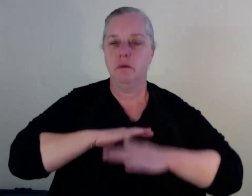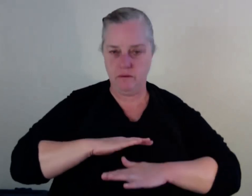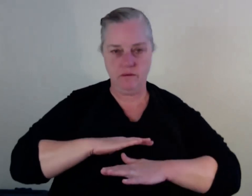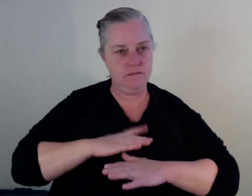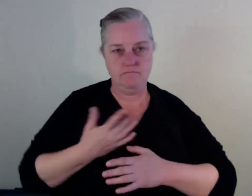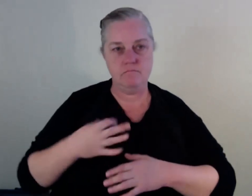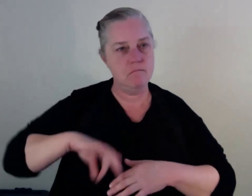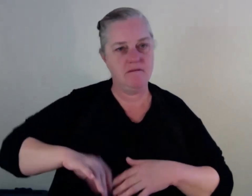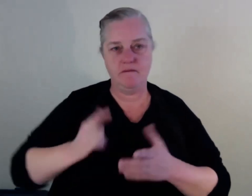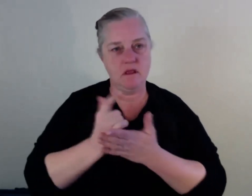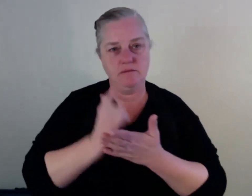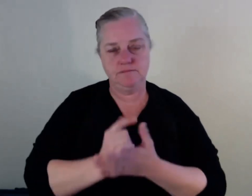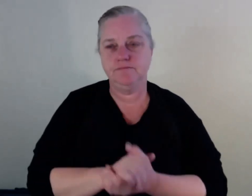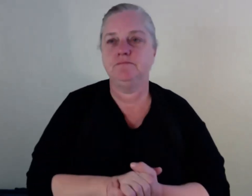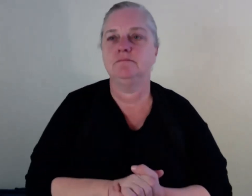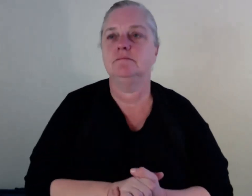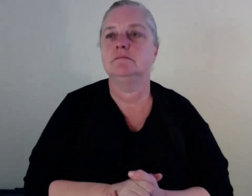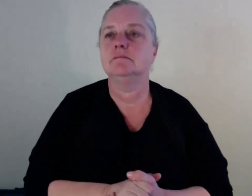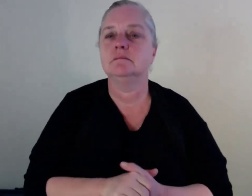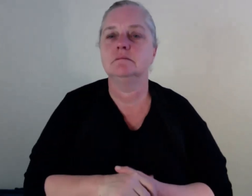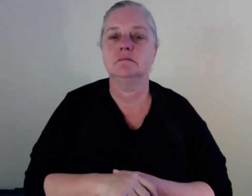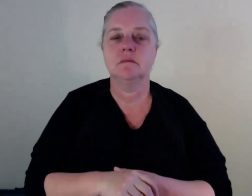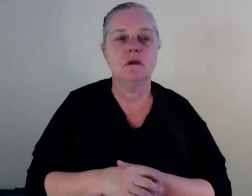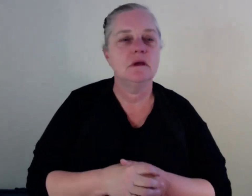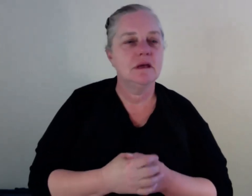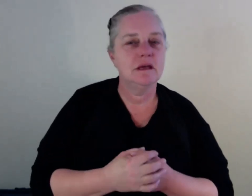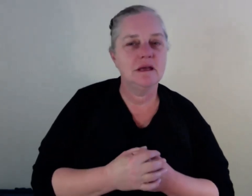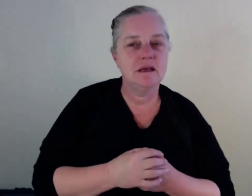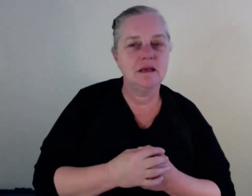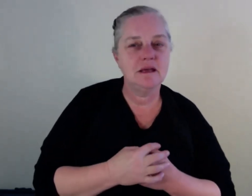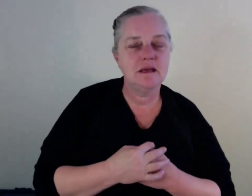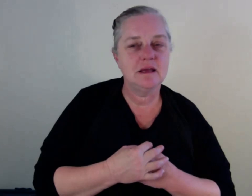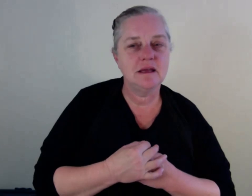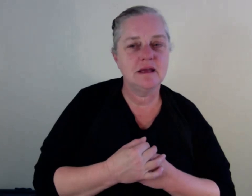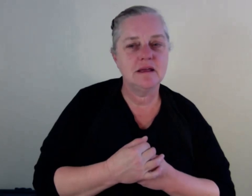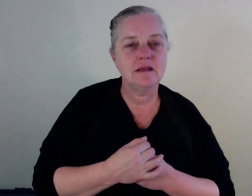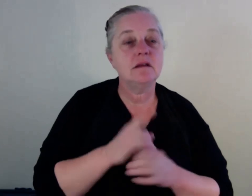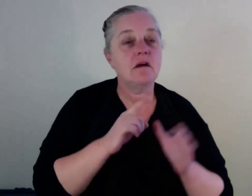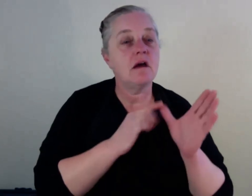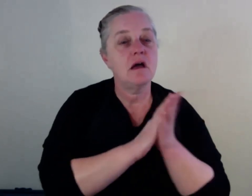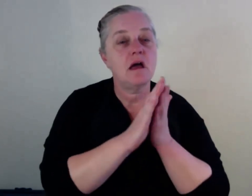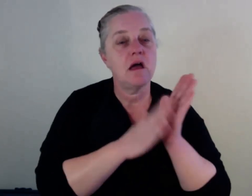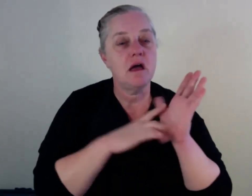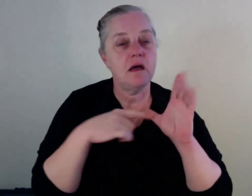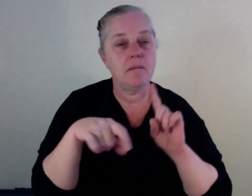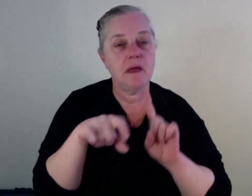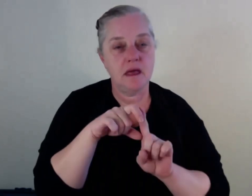Thanks so much, Kevin. And Ahmed, I, sorry, I just muted you, but if you'd like to briefly respond to that too, that'd be awesome. Yeah, I agree with Gail and